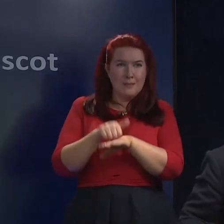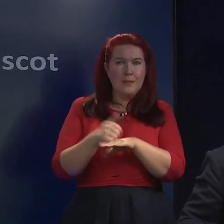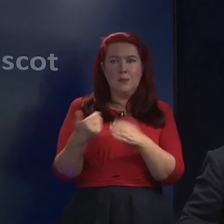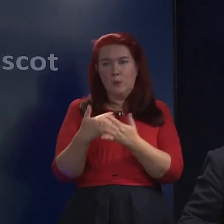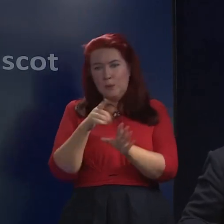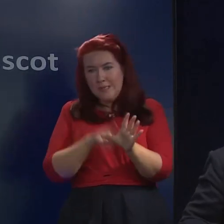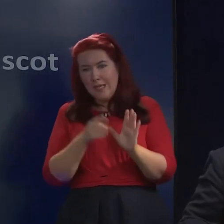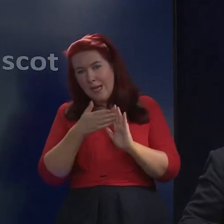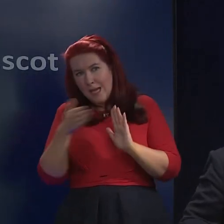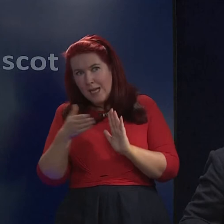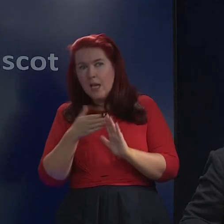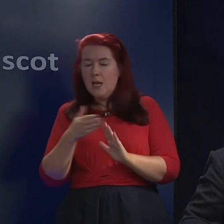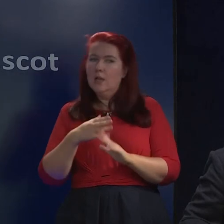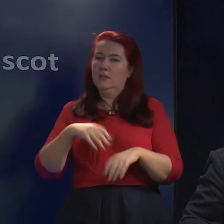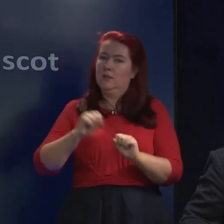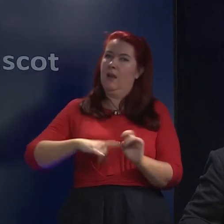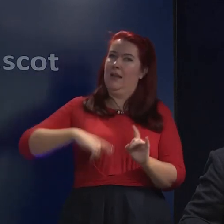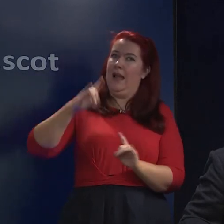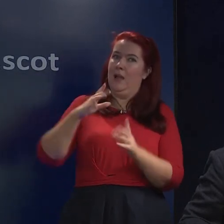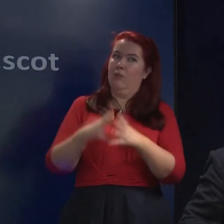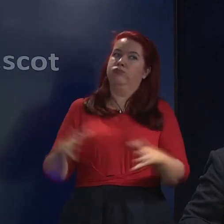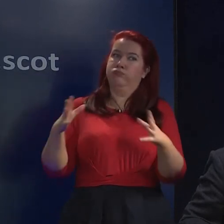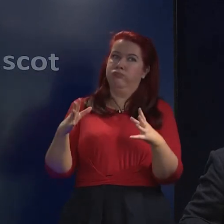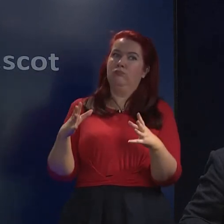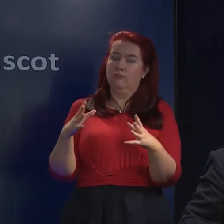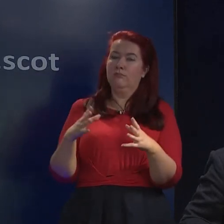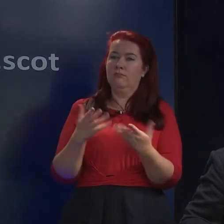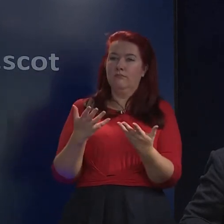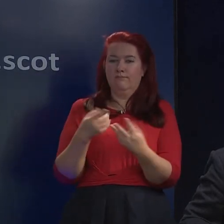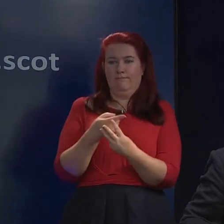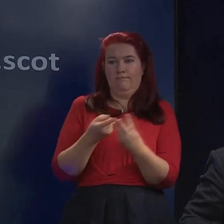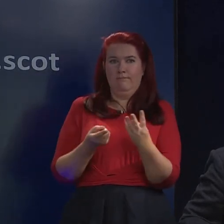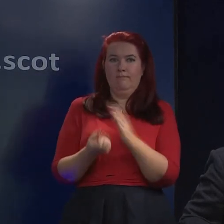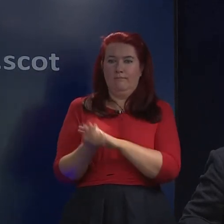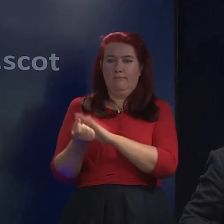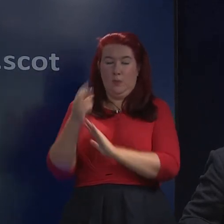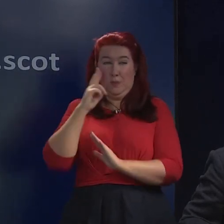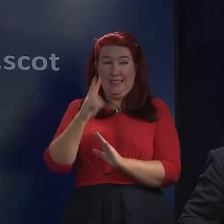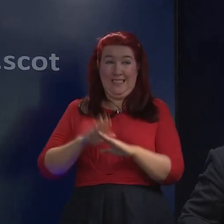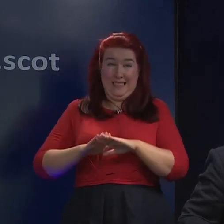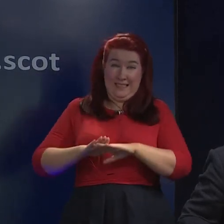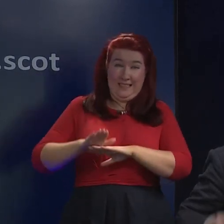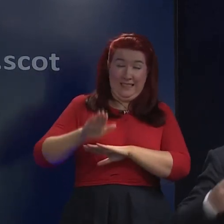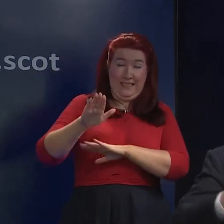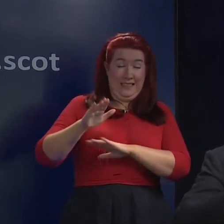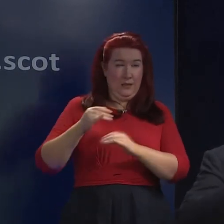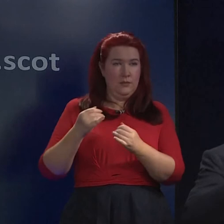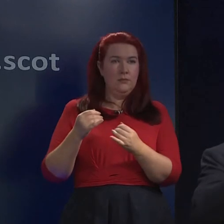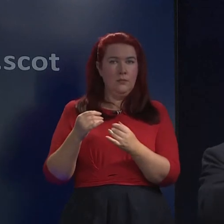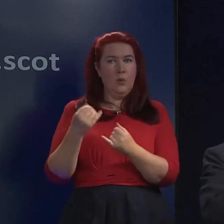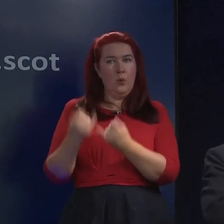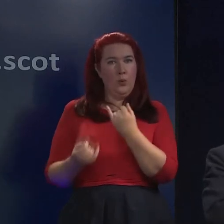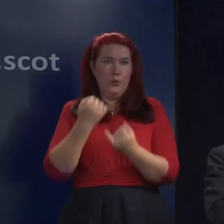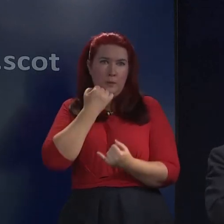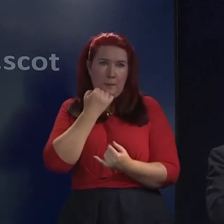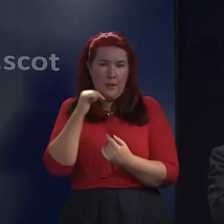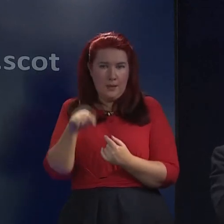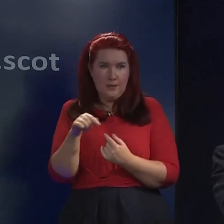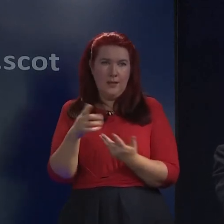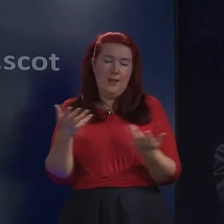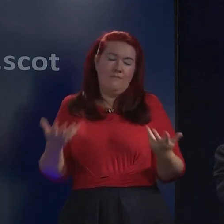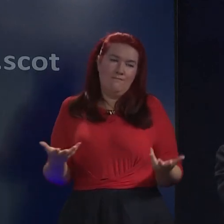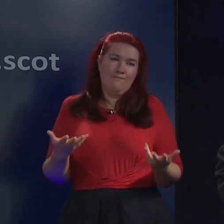At that point, they were beginning to kind of crest and peak. And, of course, these are a reflection